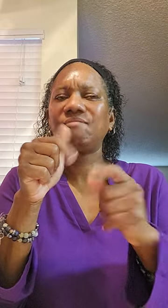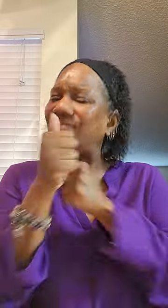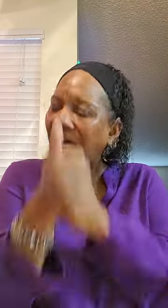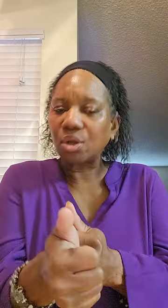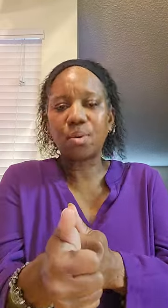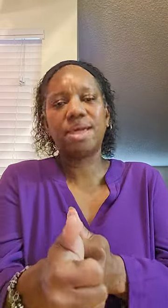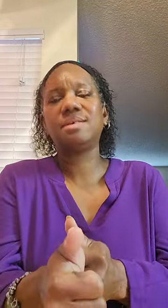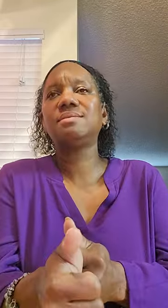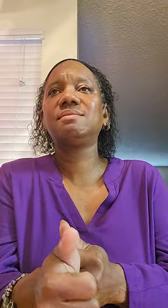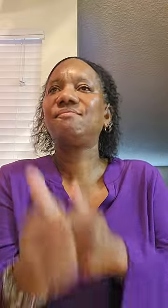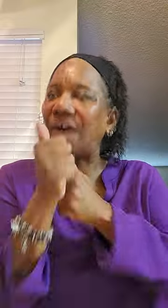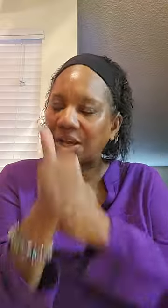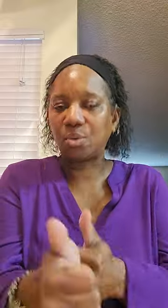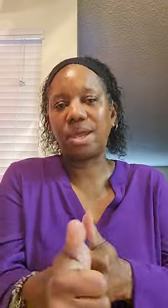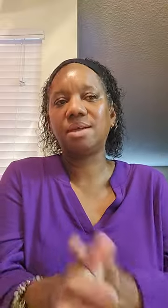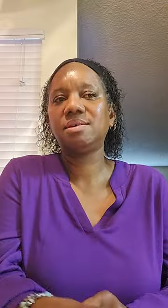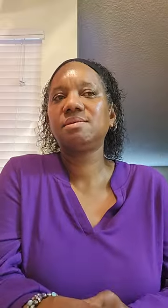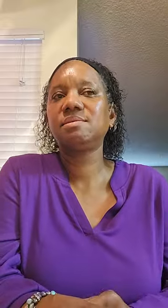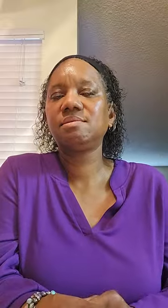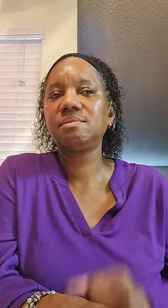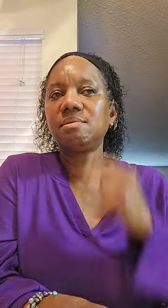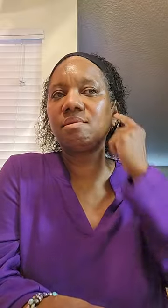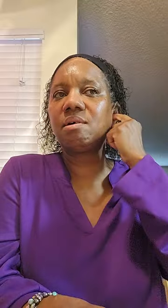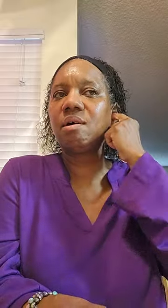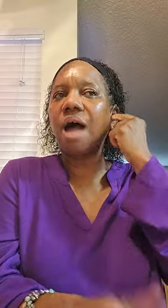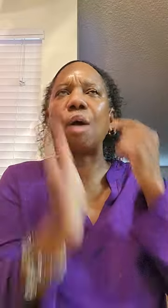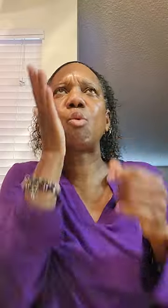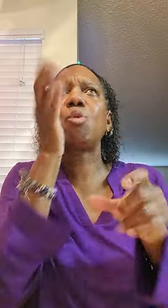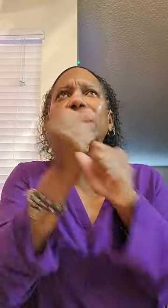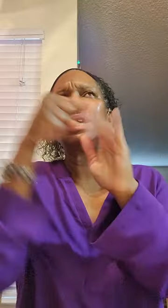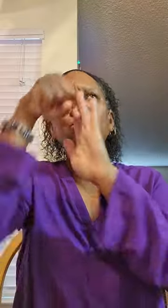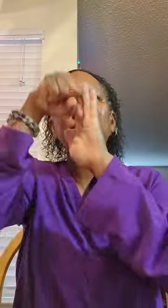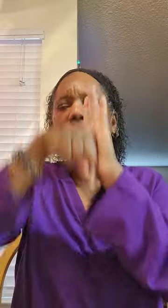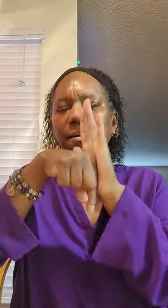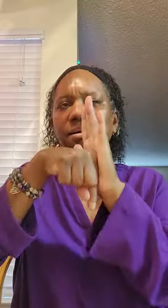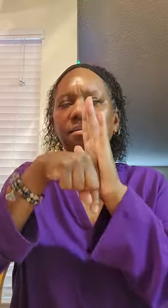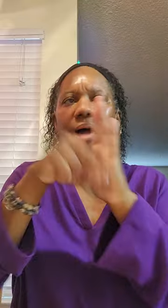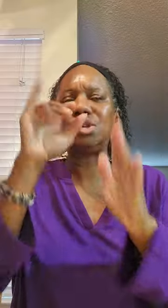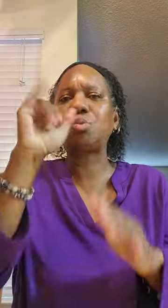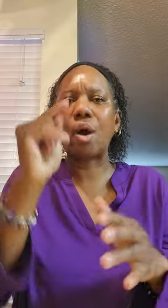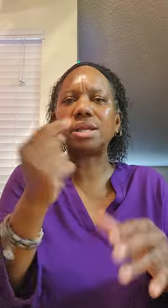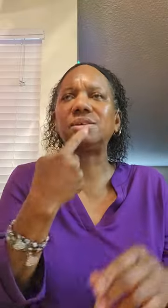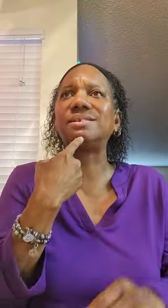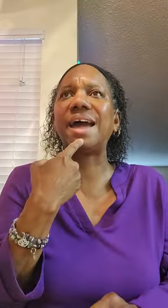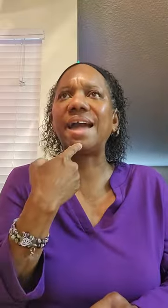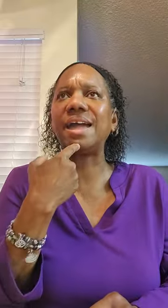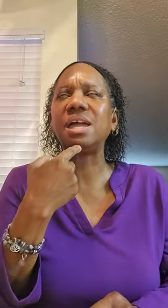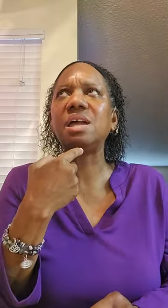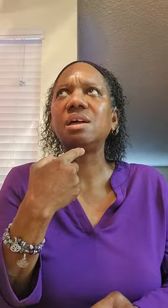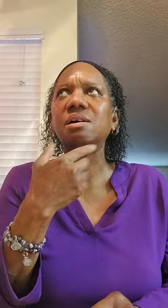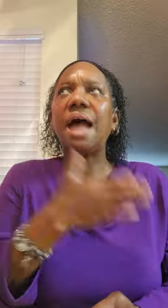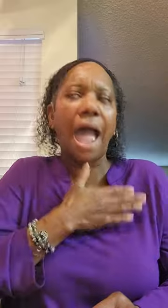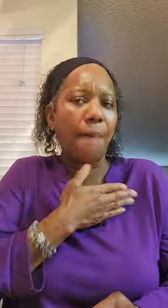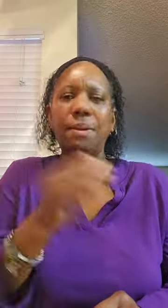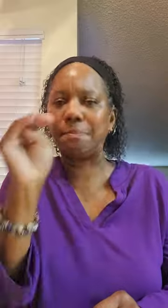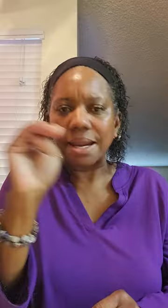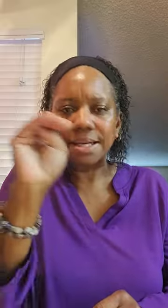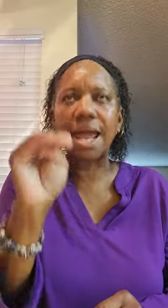follow it, follow it. I won't get into it. I just wanted to say happy Monday.